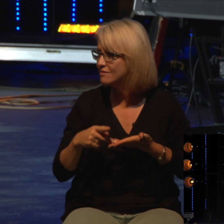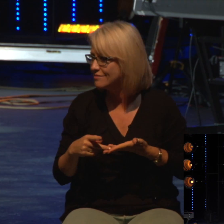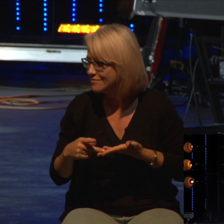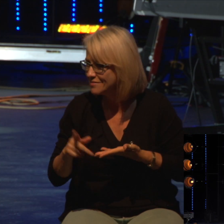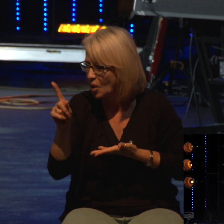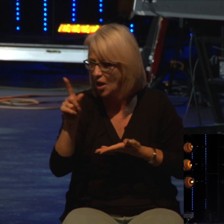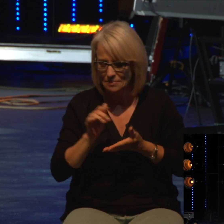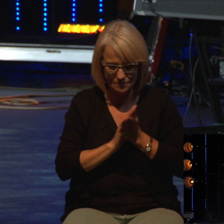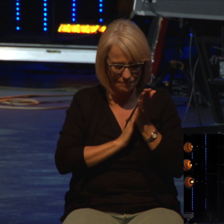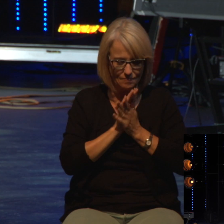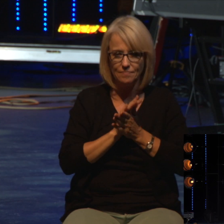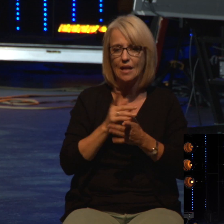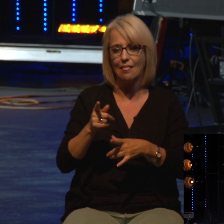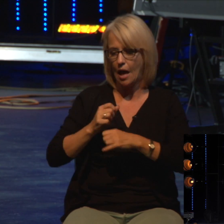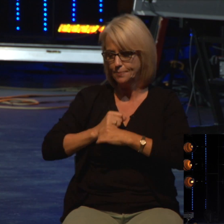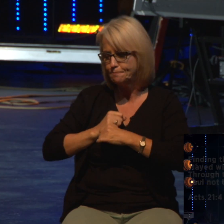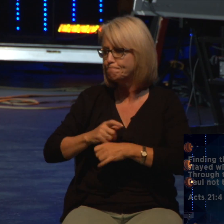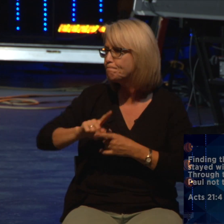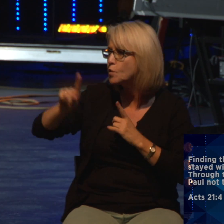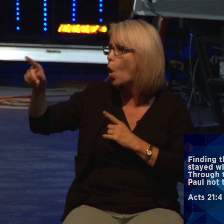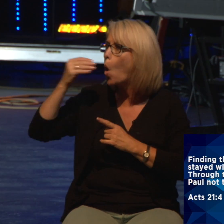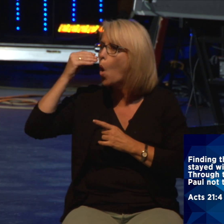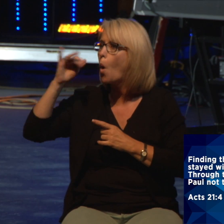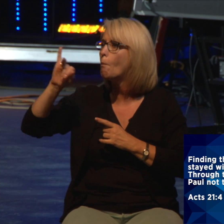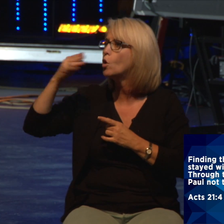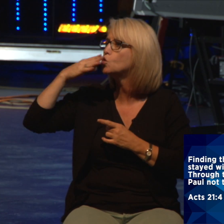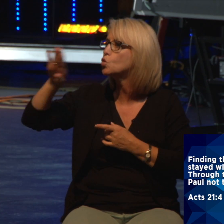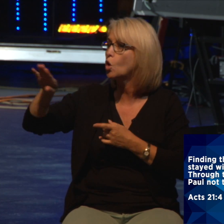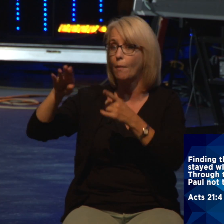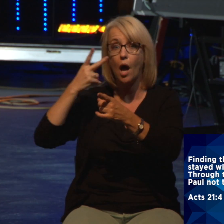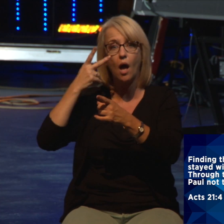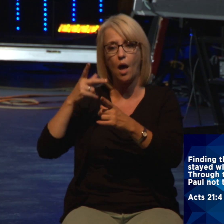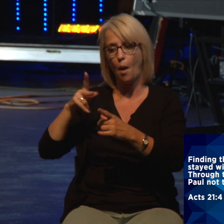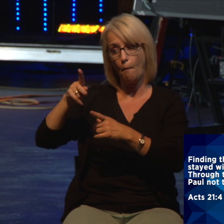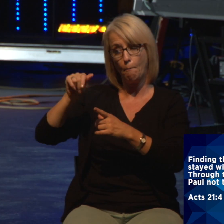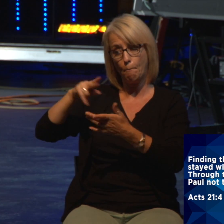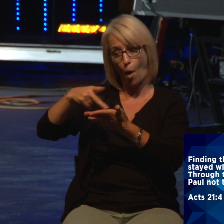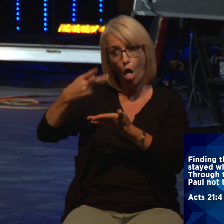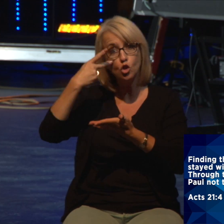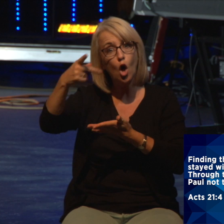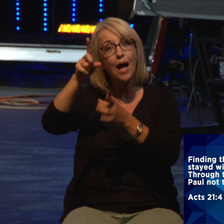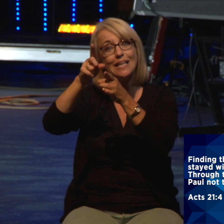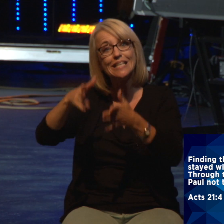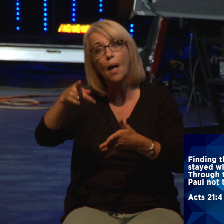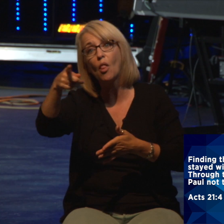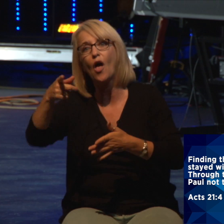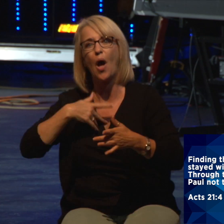come to a certain place and it says, finding the disciples there, he stayed with them seven days. Through